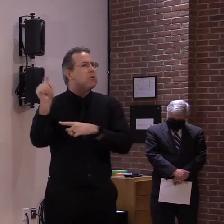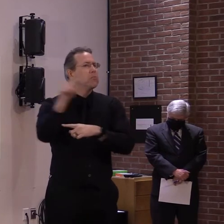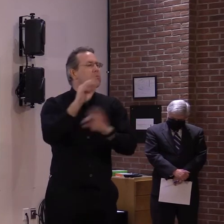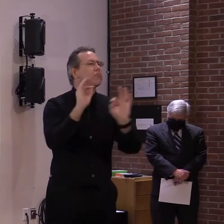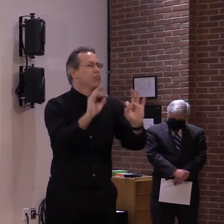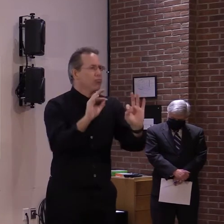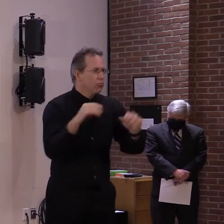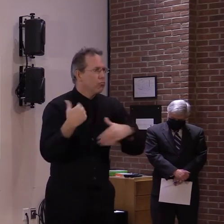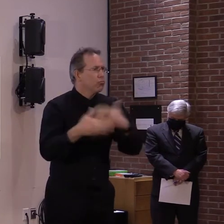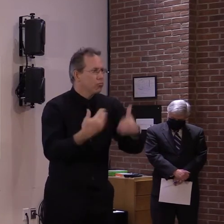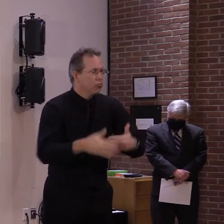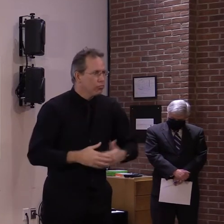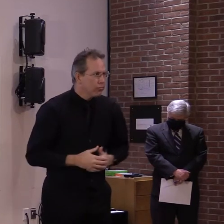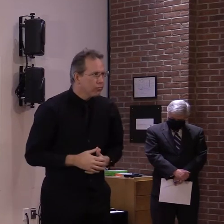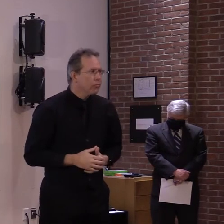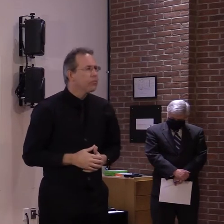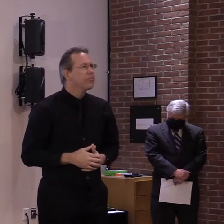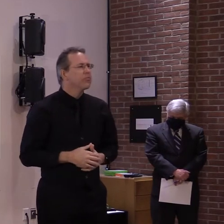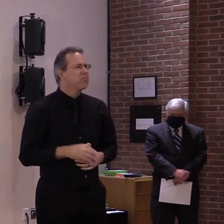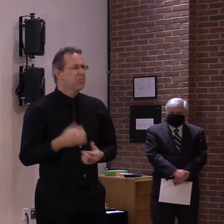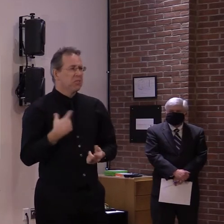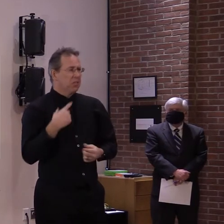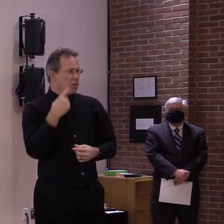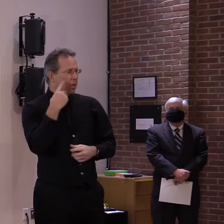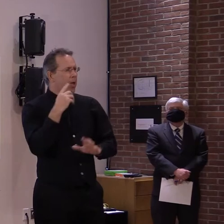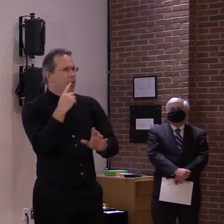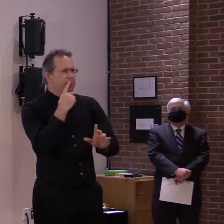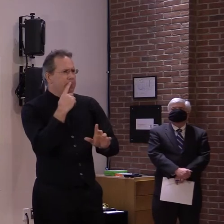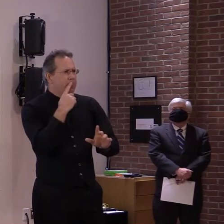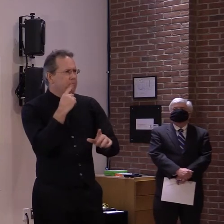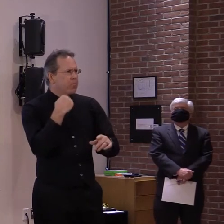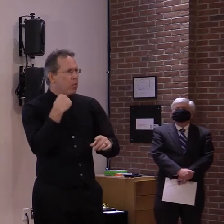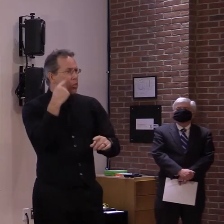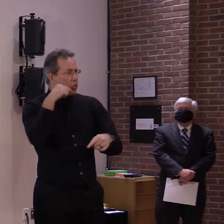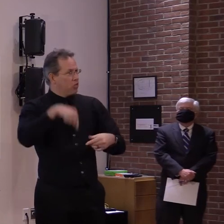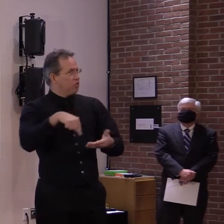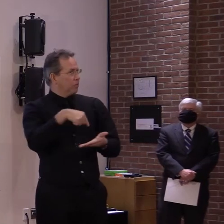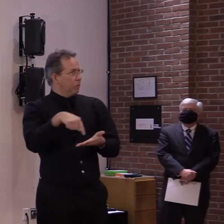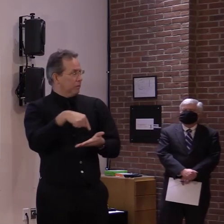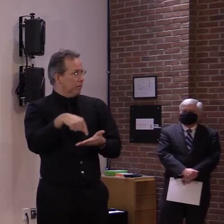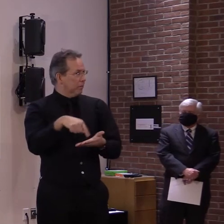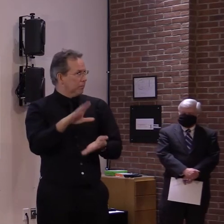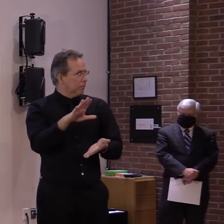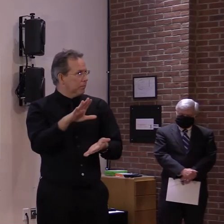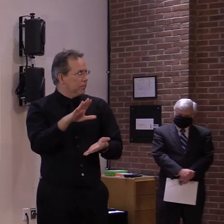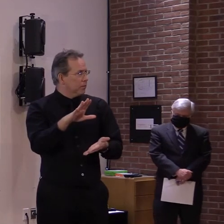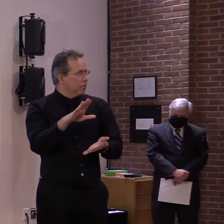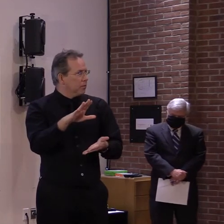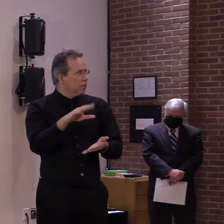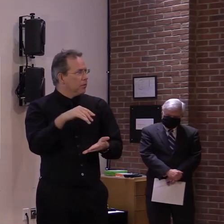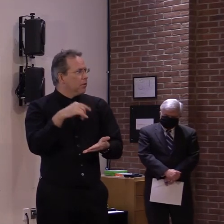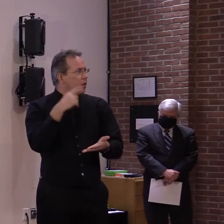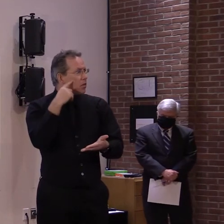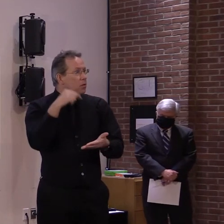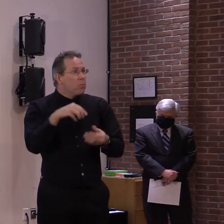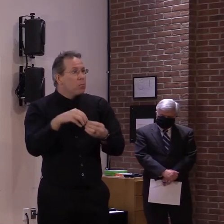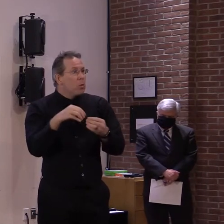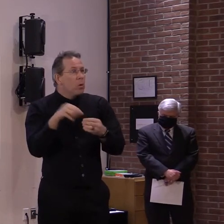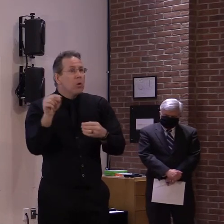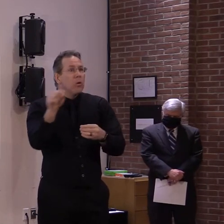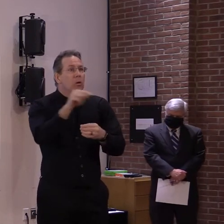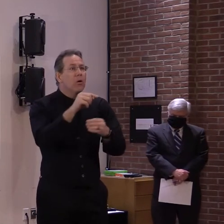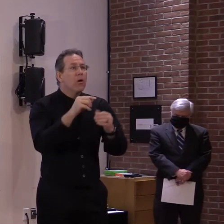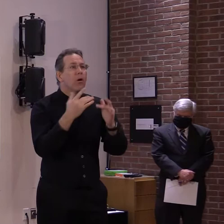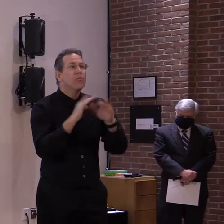So by the end of this week, we had hoped that there would be more that would be put online. Now, I don't know